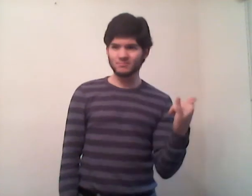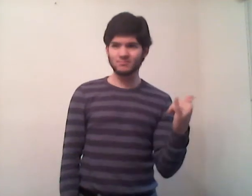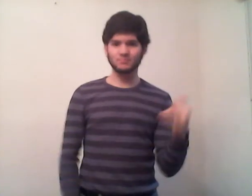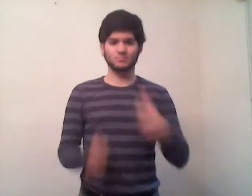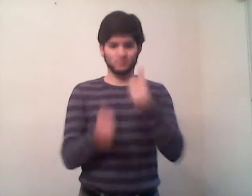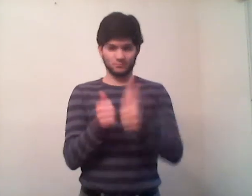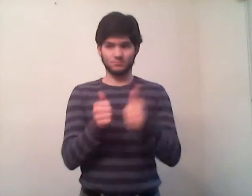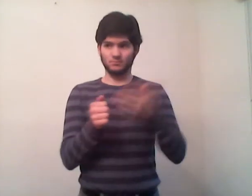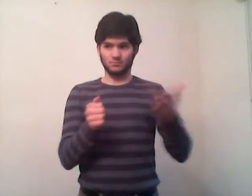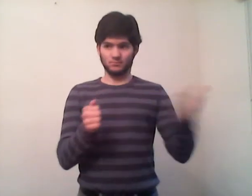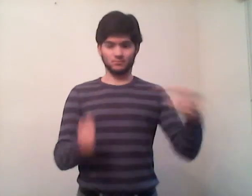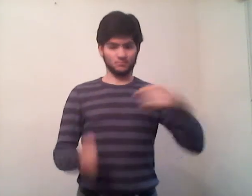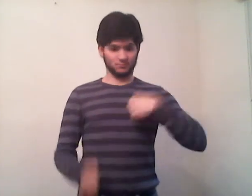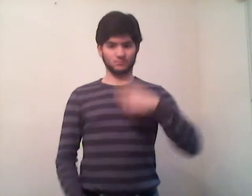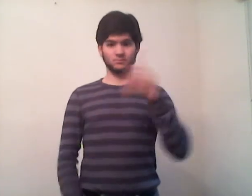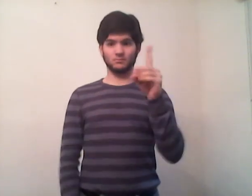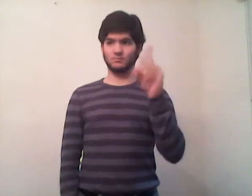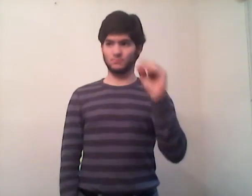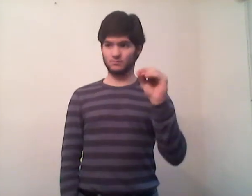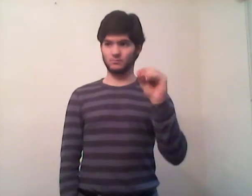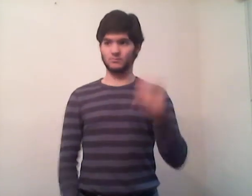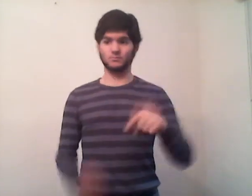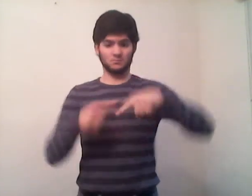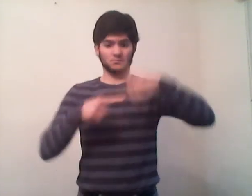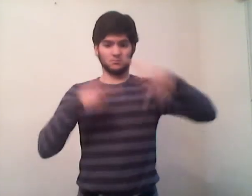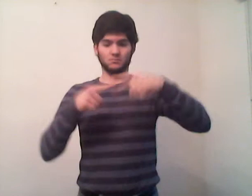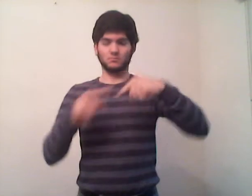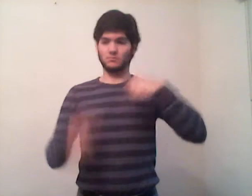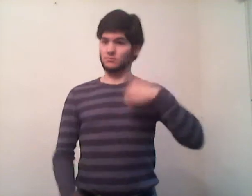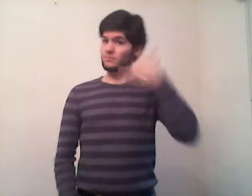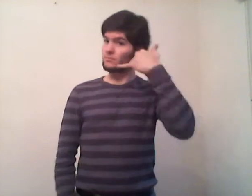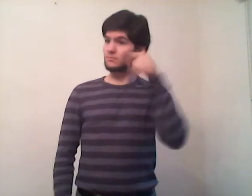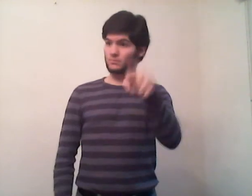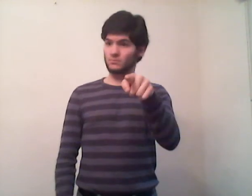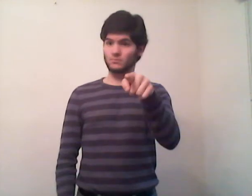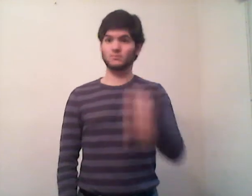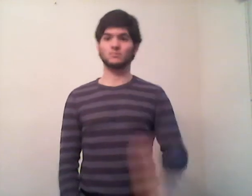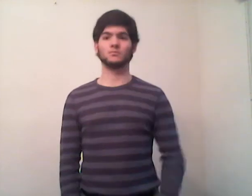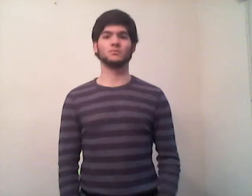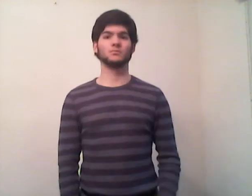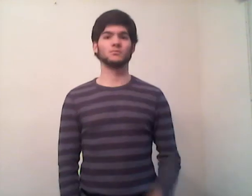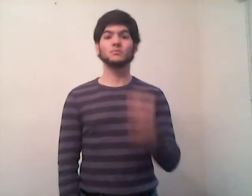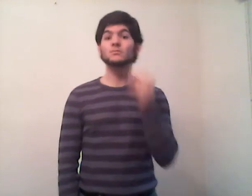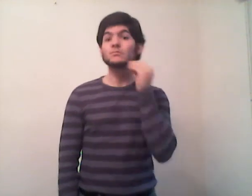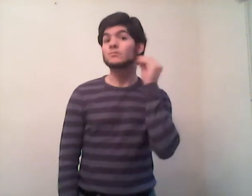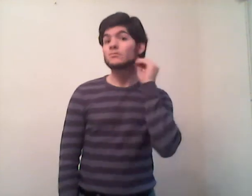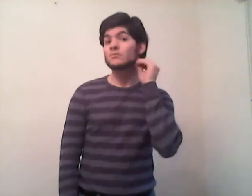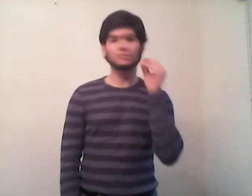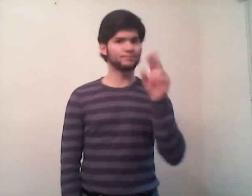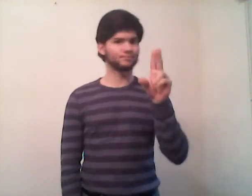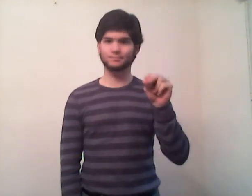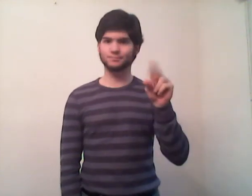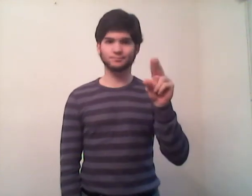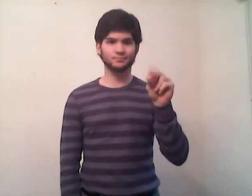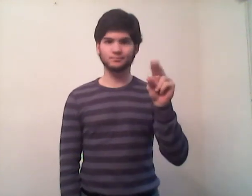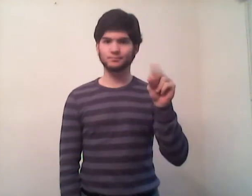everything that I've done But when I call, you never seem to be